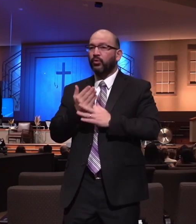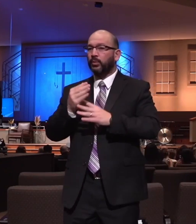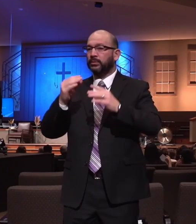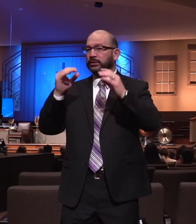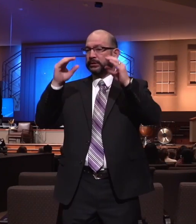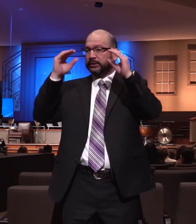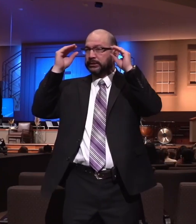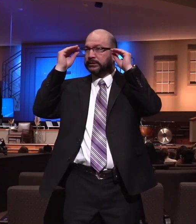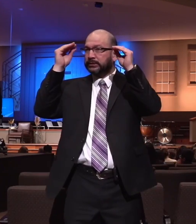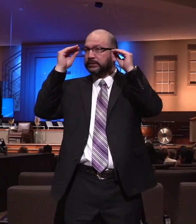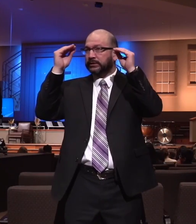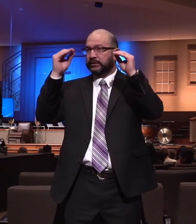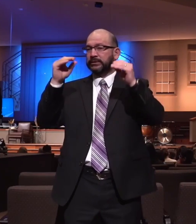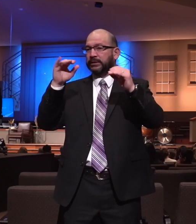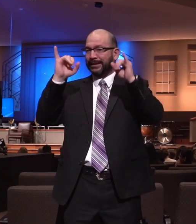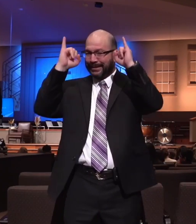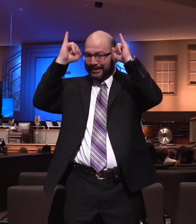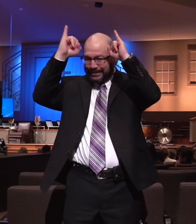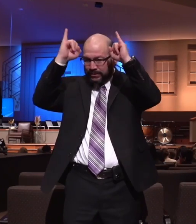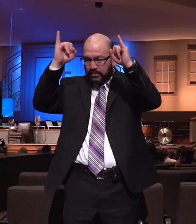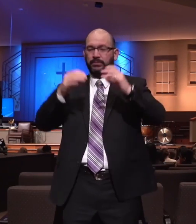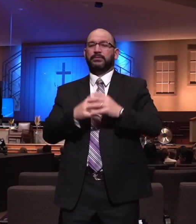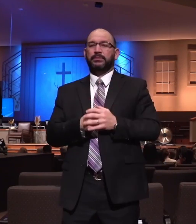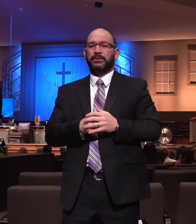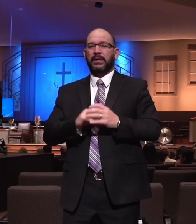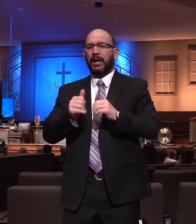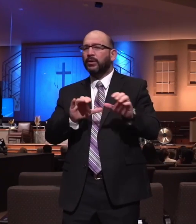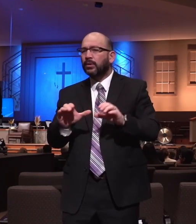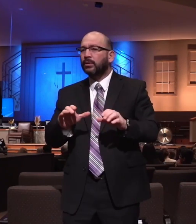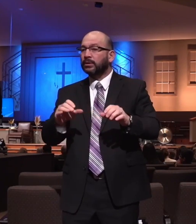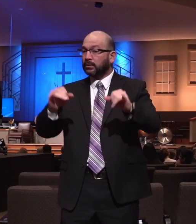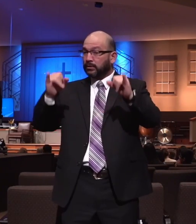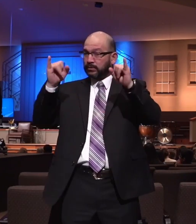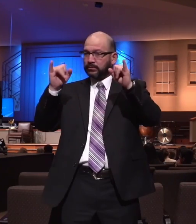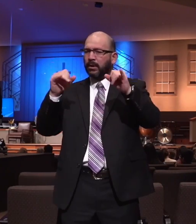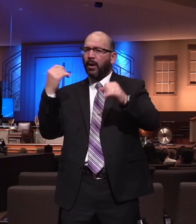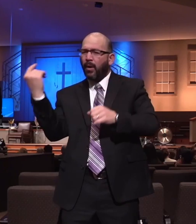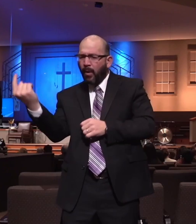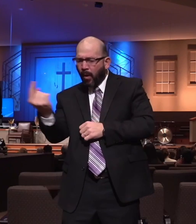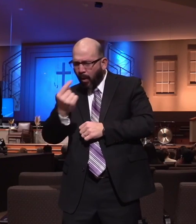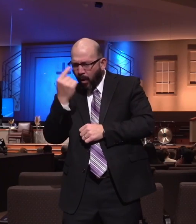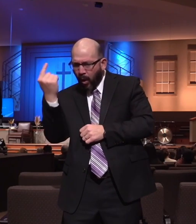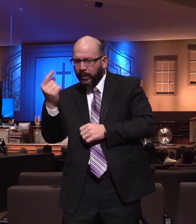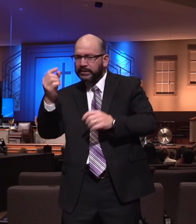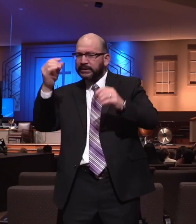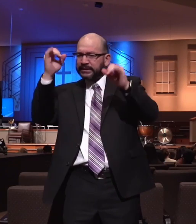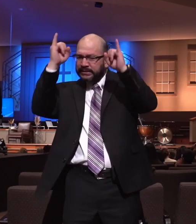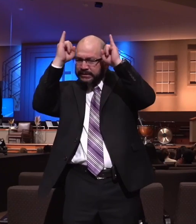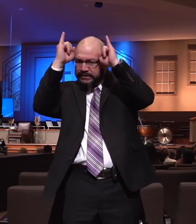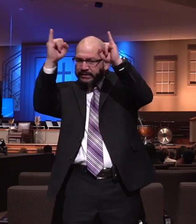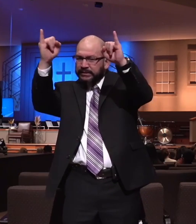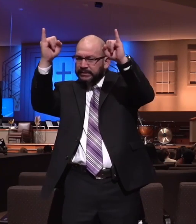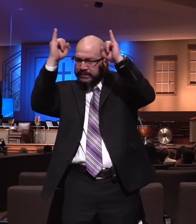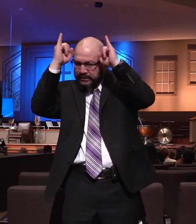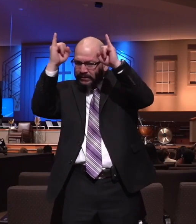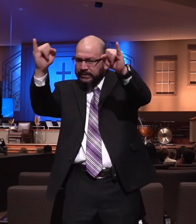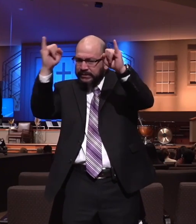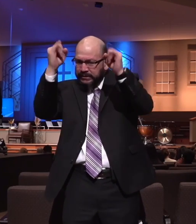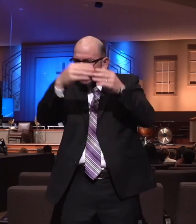You find how they're doing by constantly instructing and leading. Paul